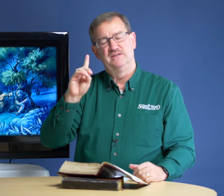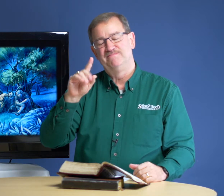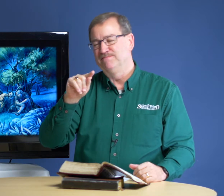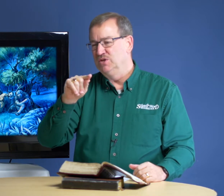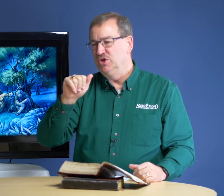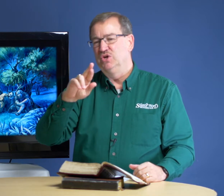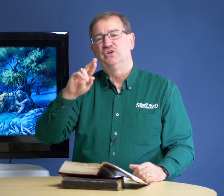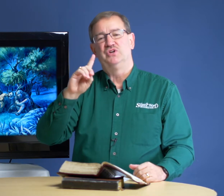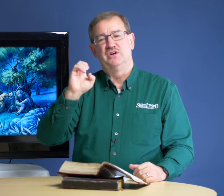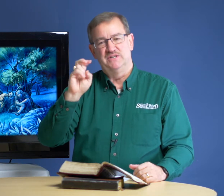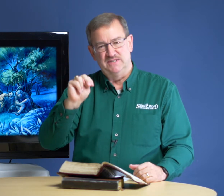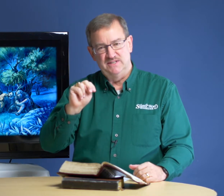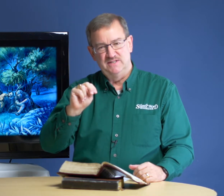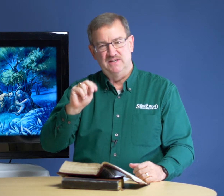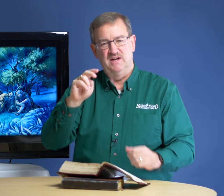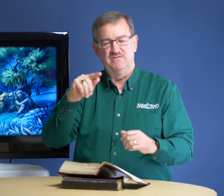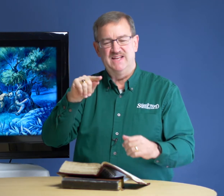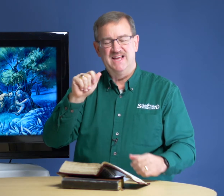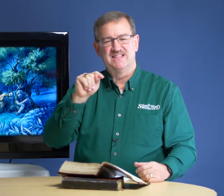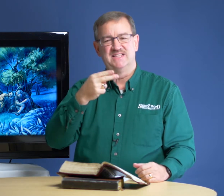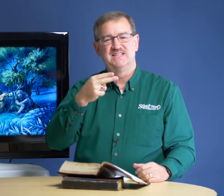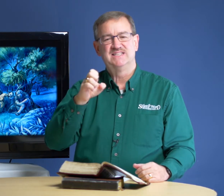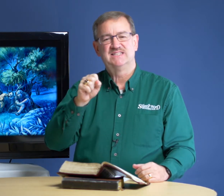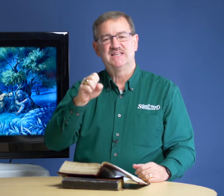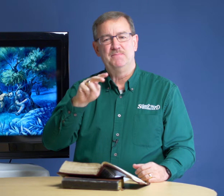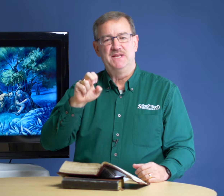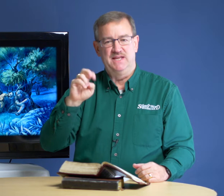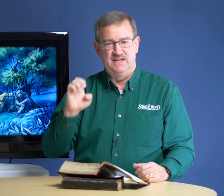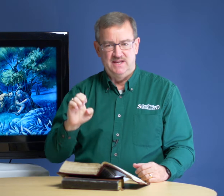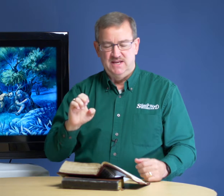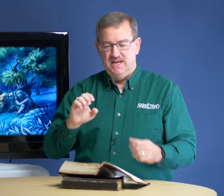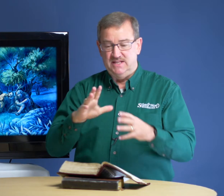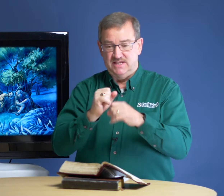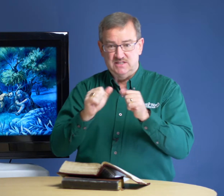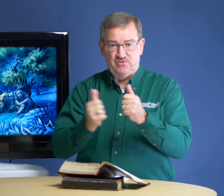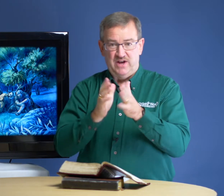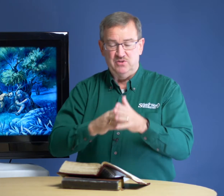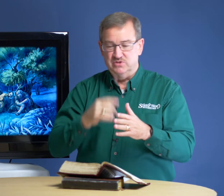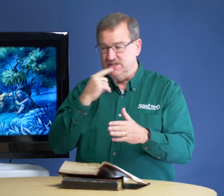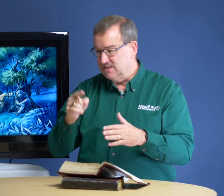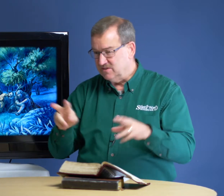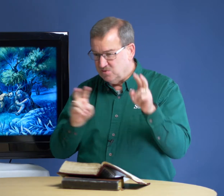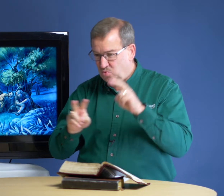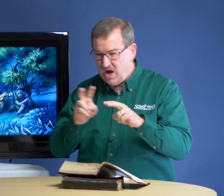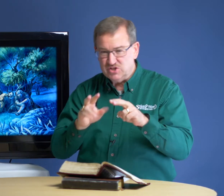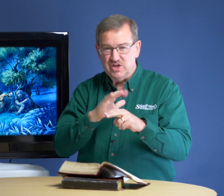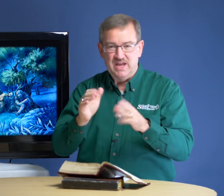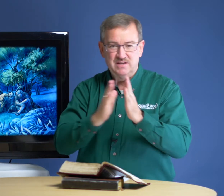garden of Gethsemane. He takes his followers and he tells them, watch and